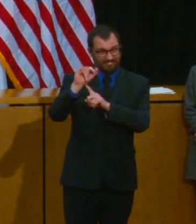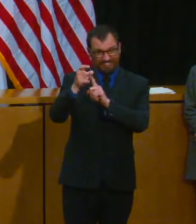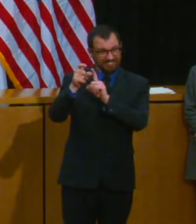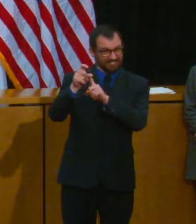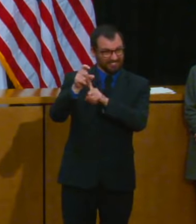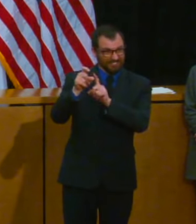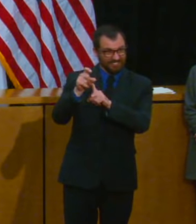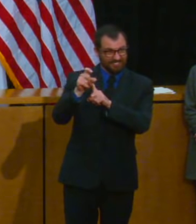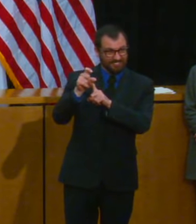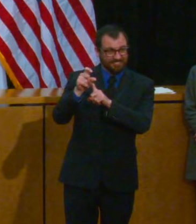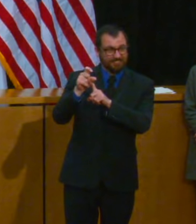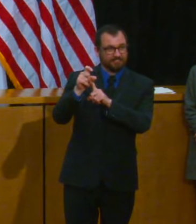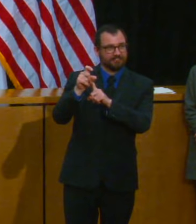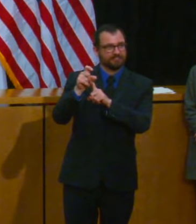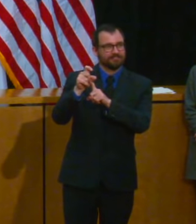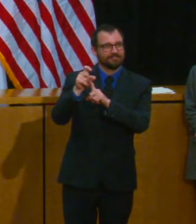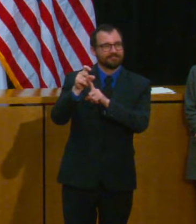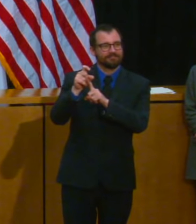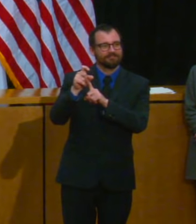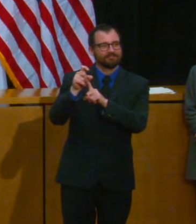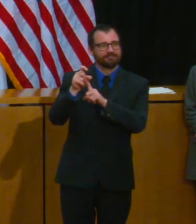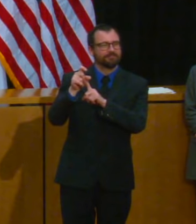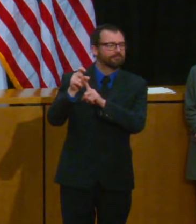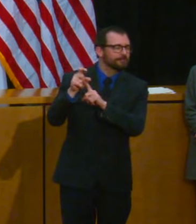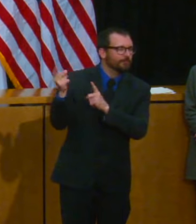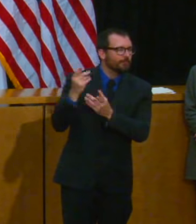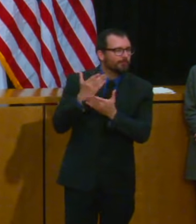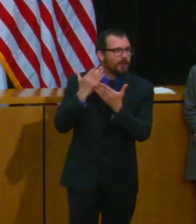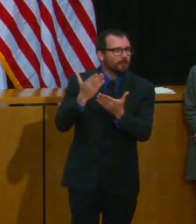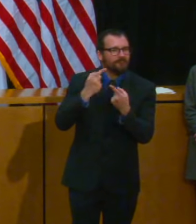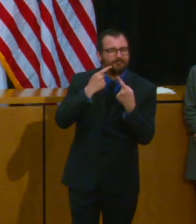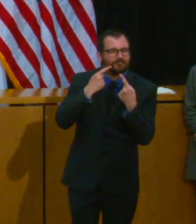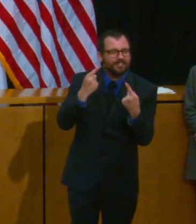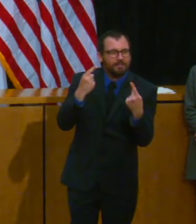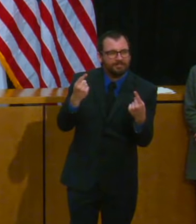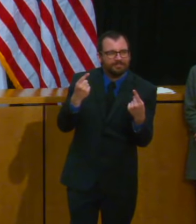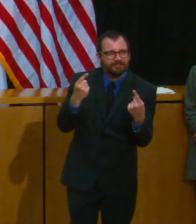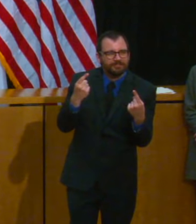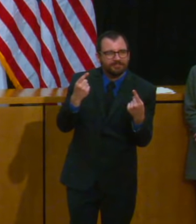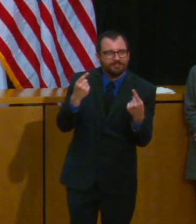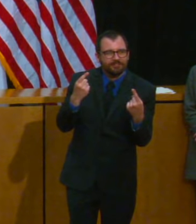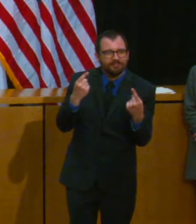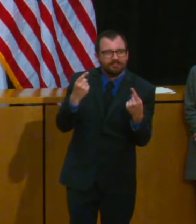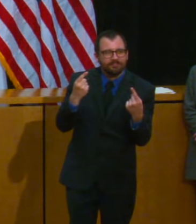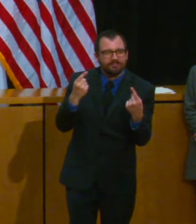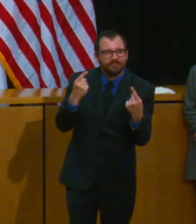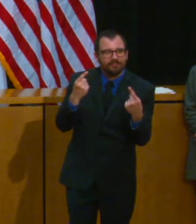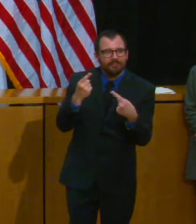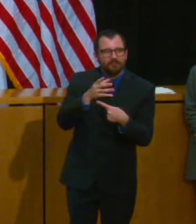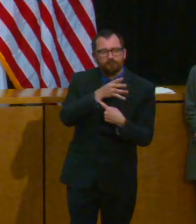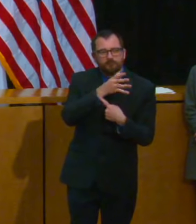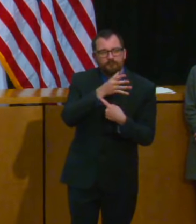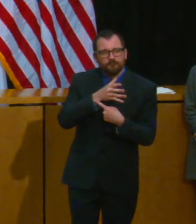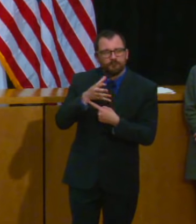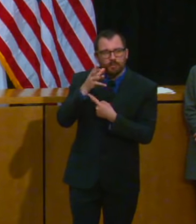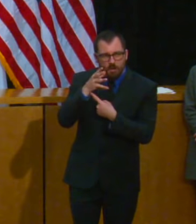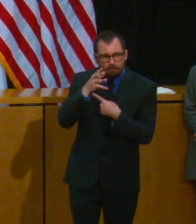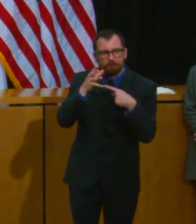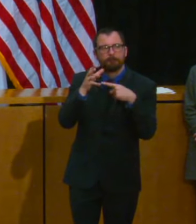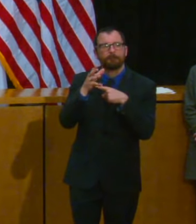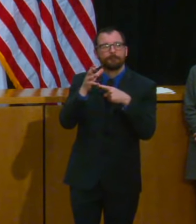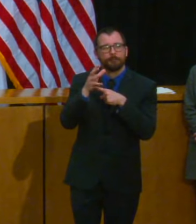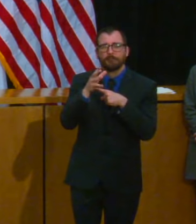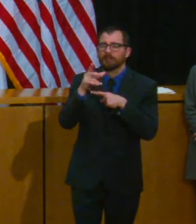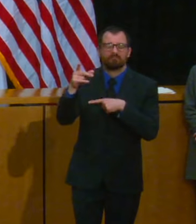which is it's one of the best documentaries ever and it's magical it's lyrical and it's beautiful